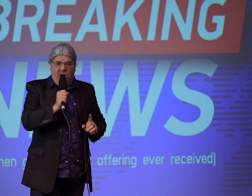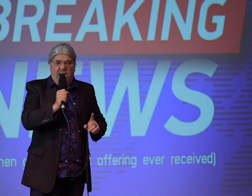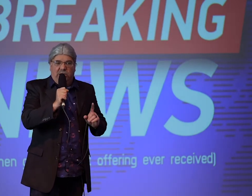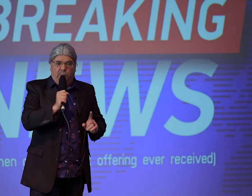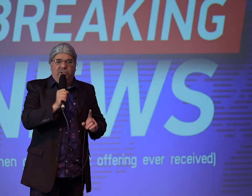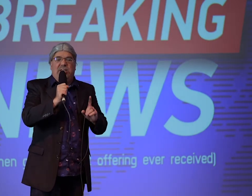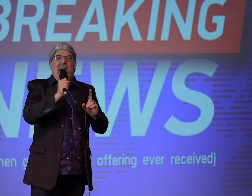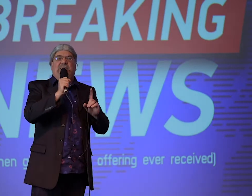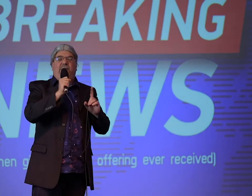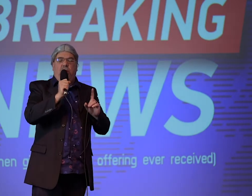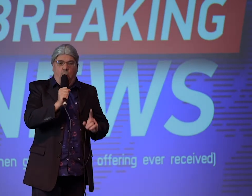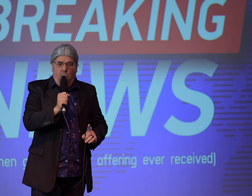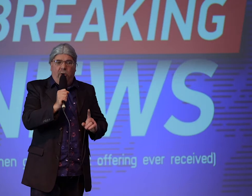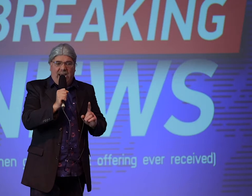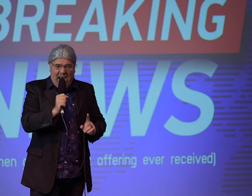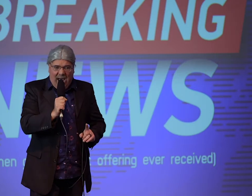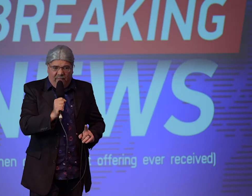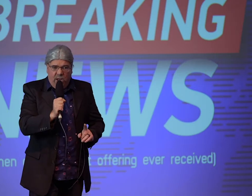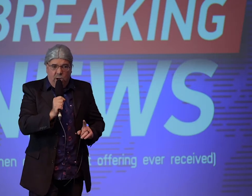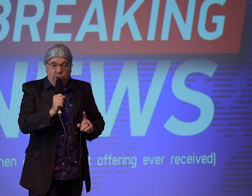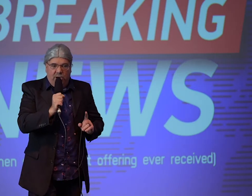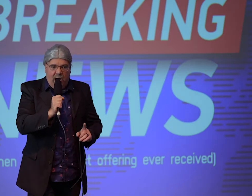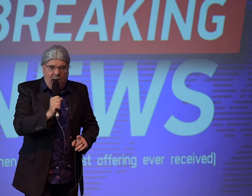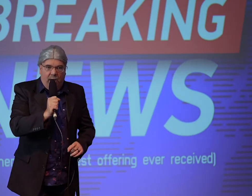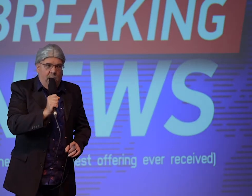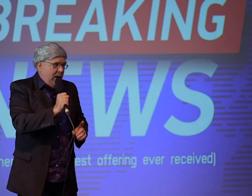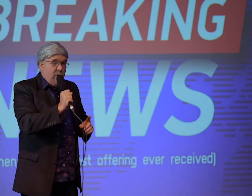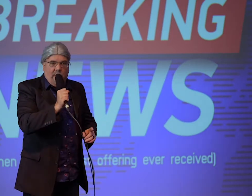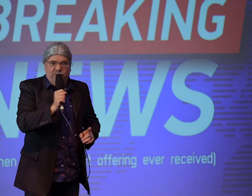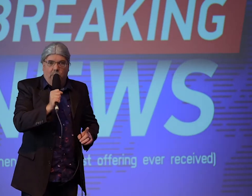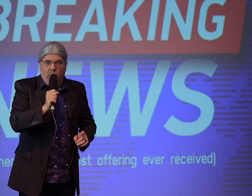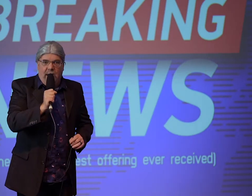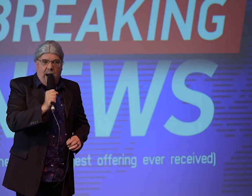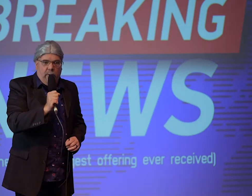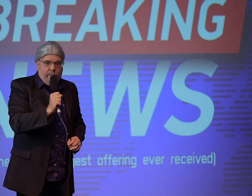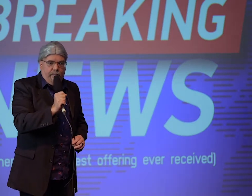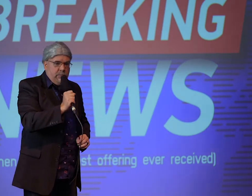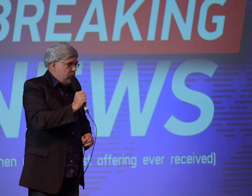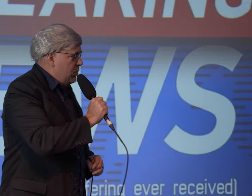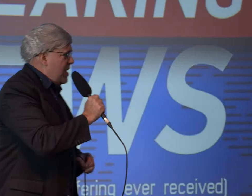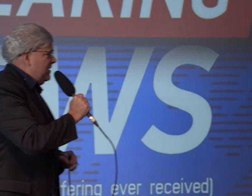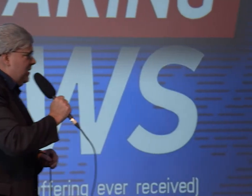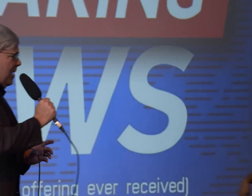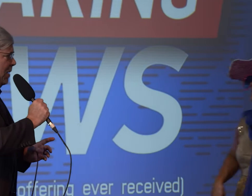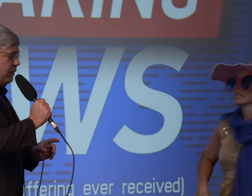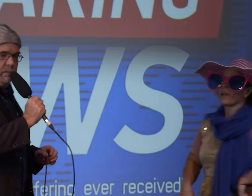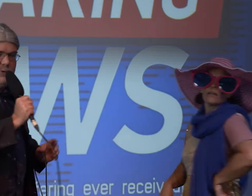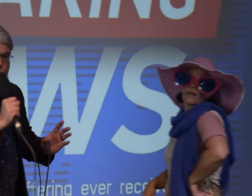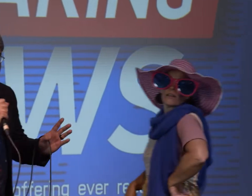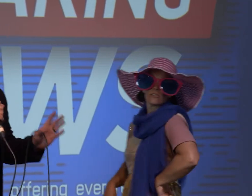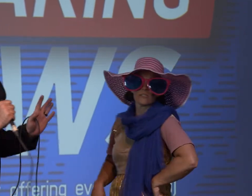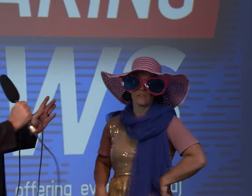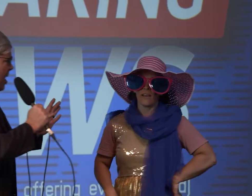if we can find this person that has given all they have to God here comes someone now miss ma'am